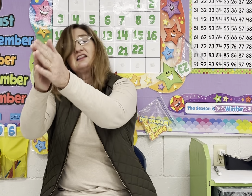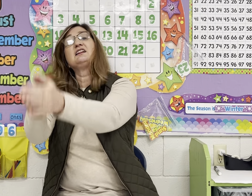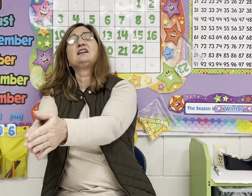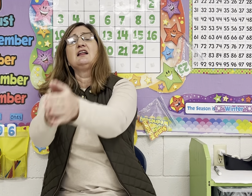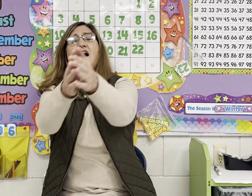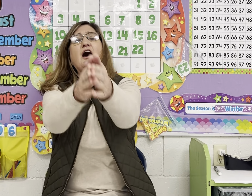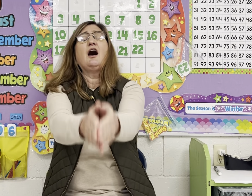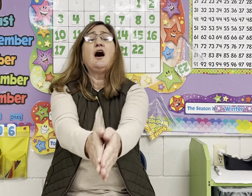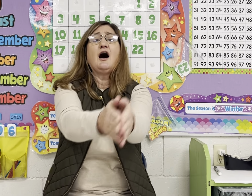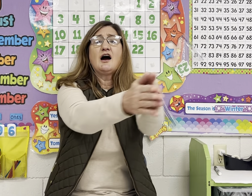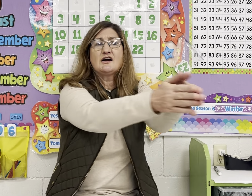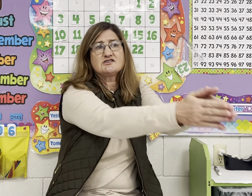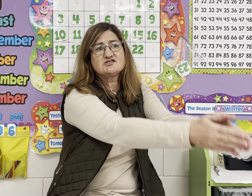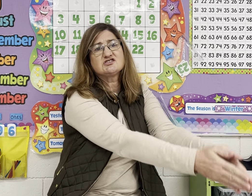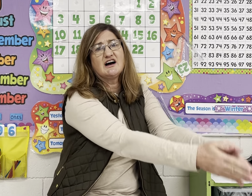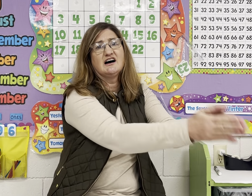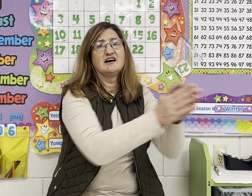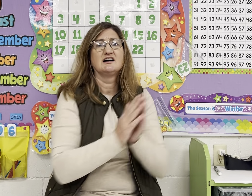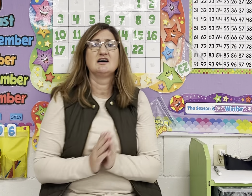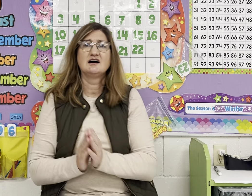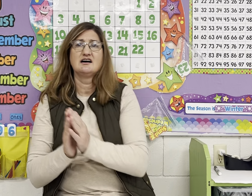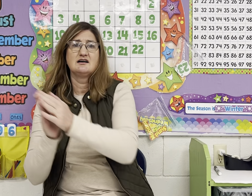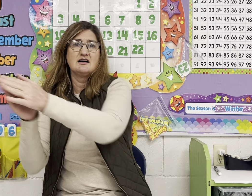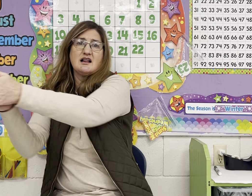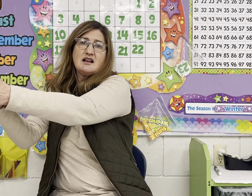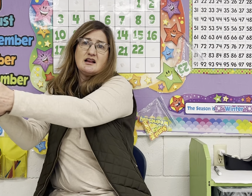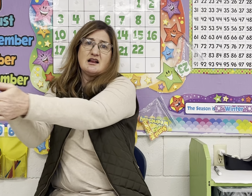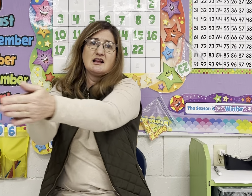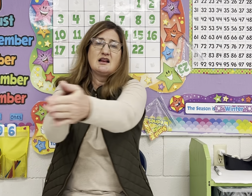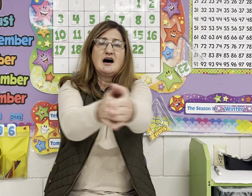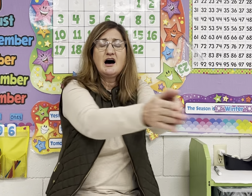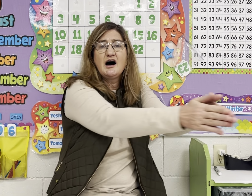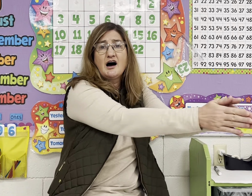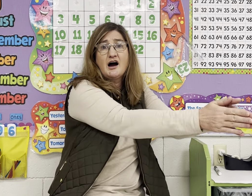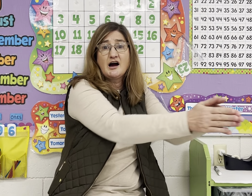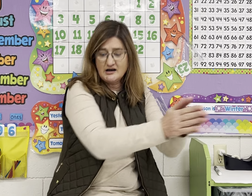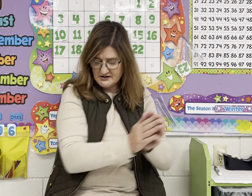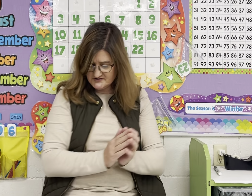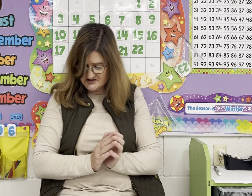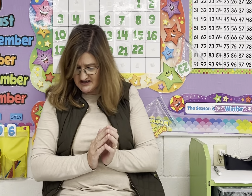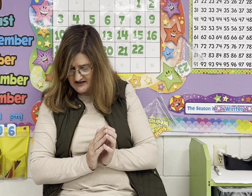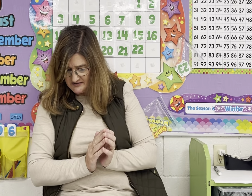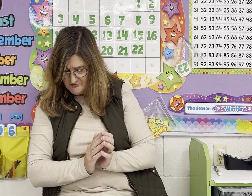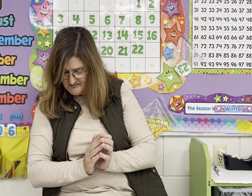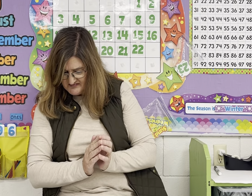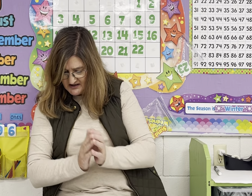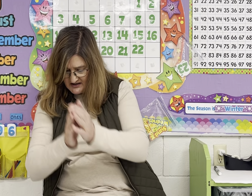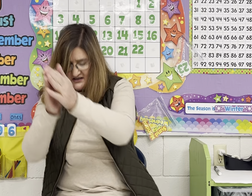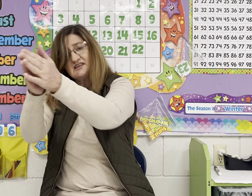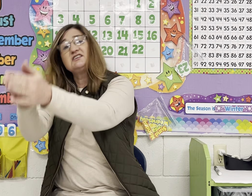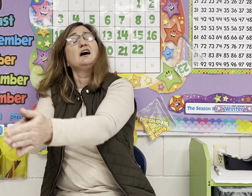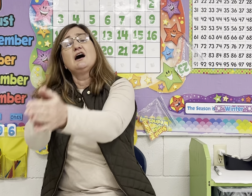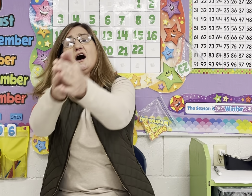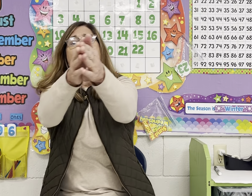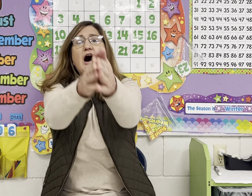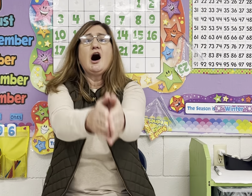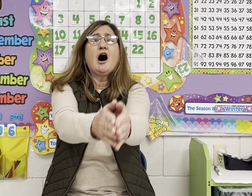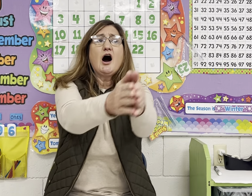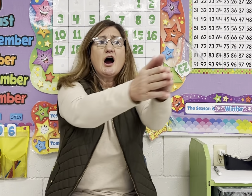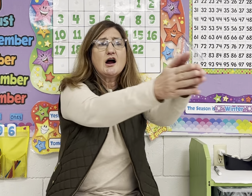large, large, y-ar